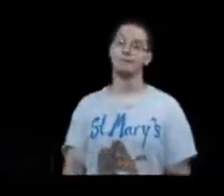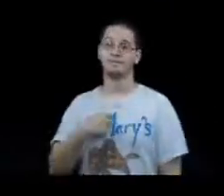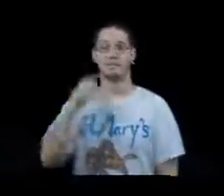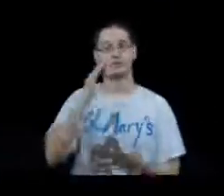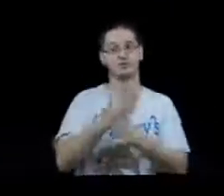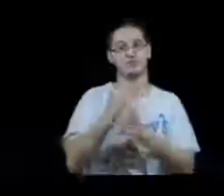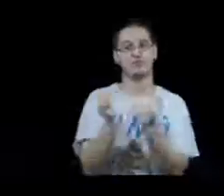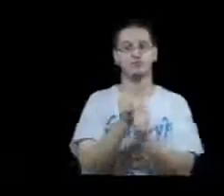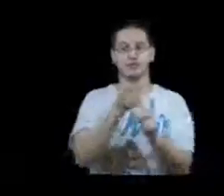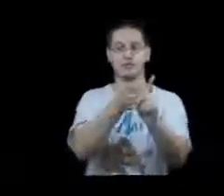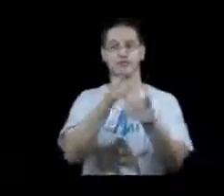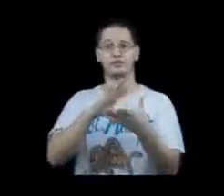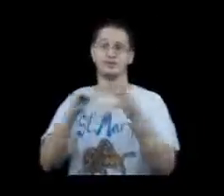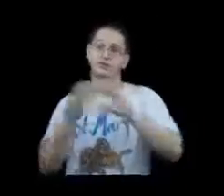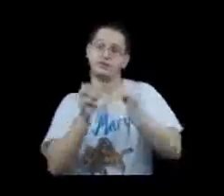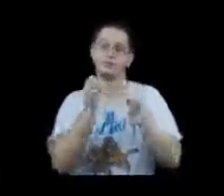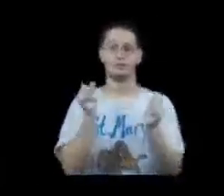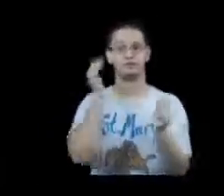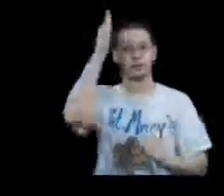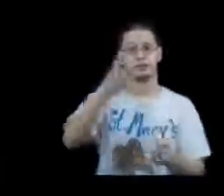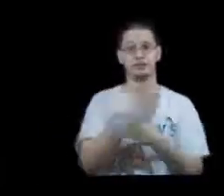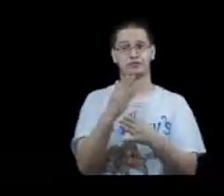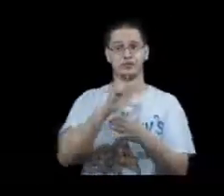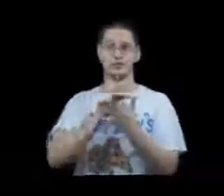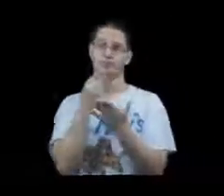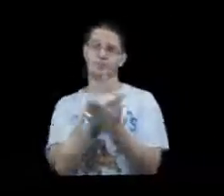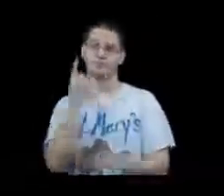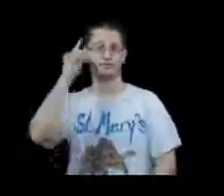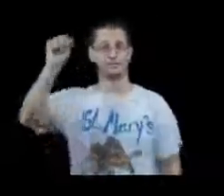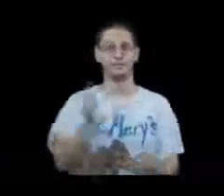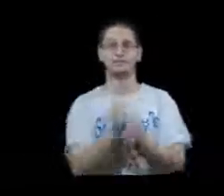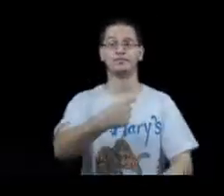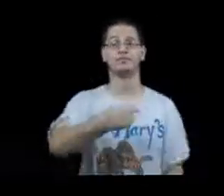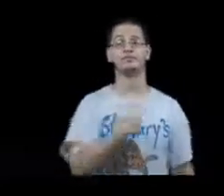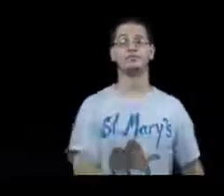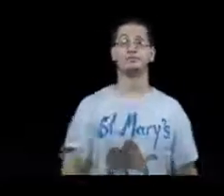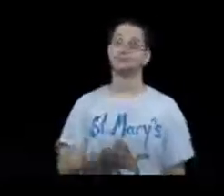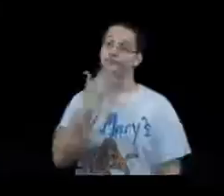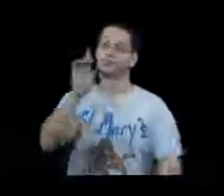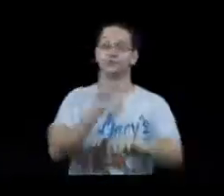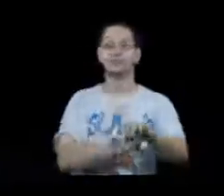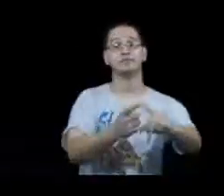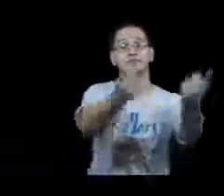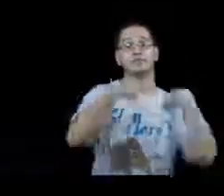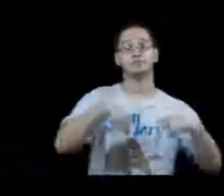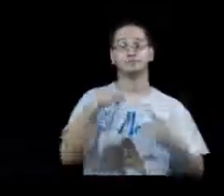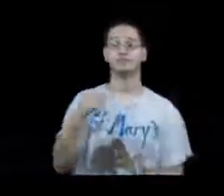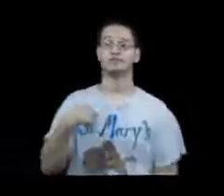with you my story, would you share your dollar with me Bad times are coming and I'll reap